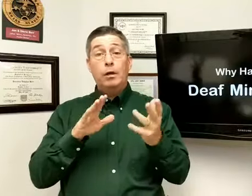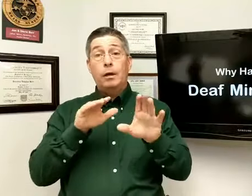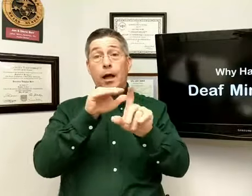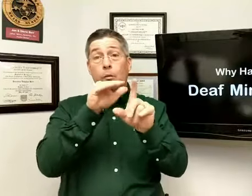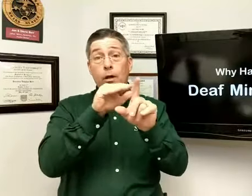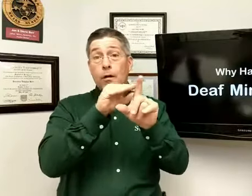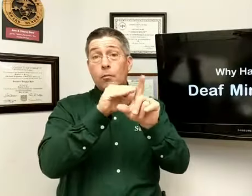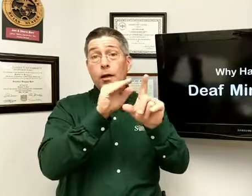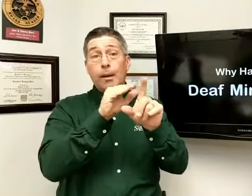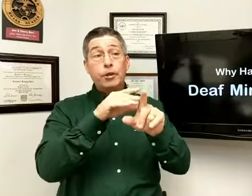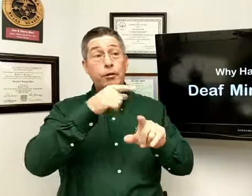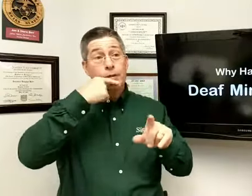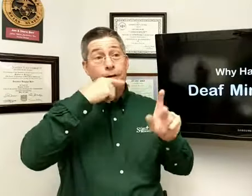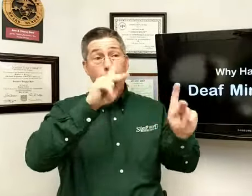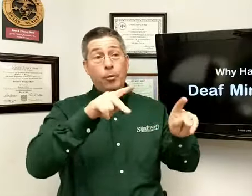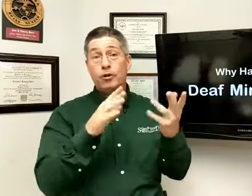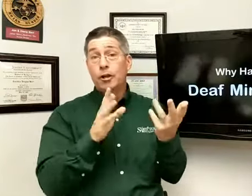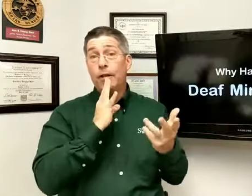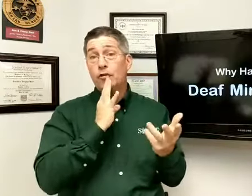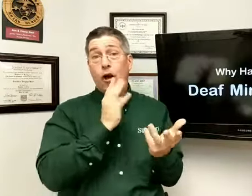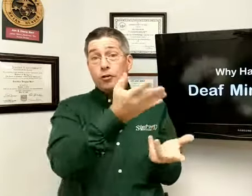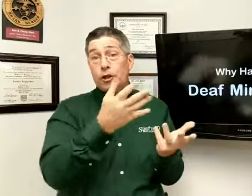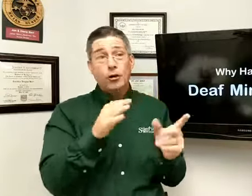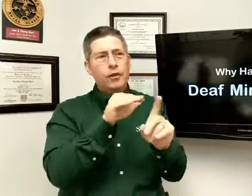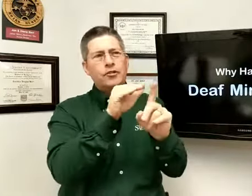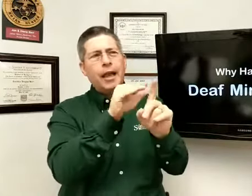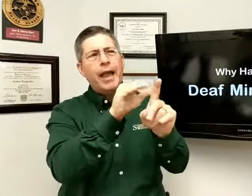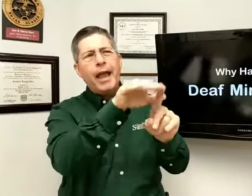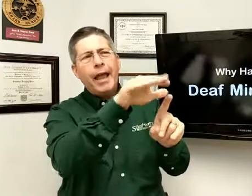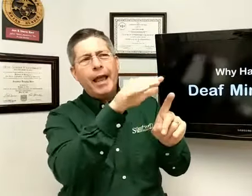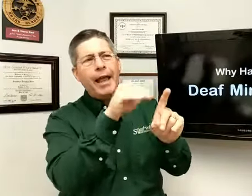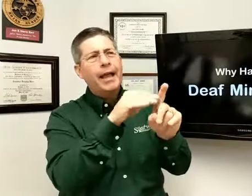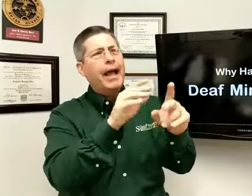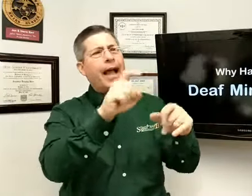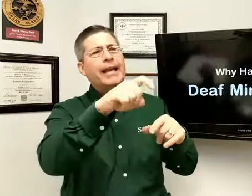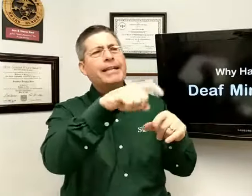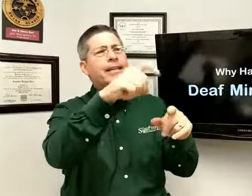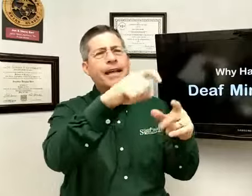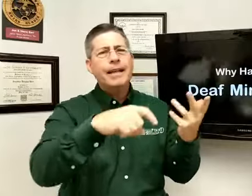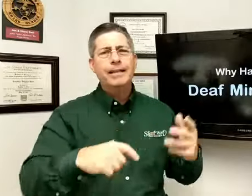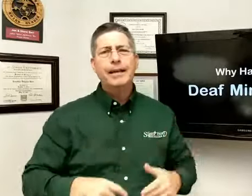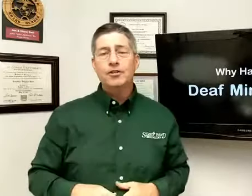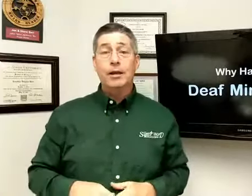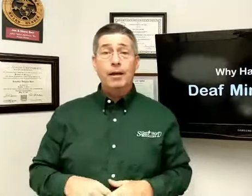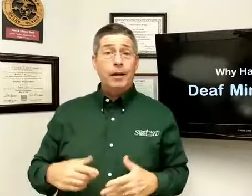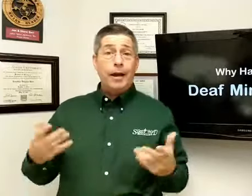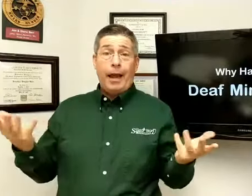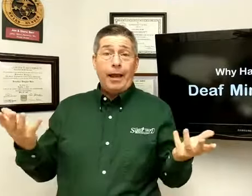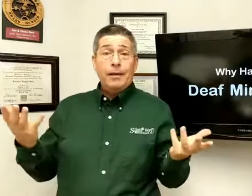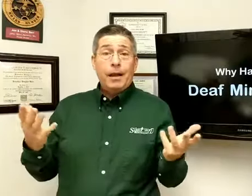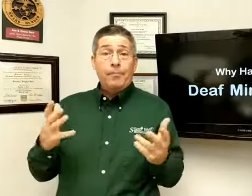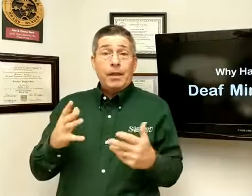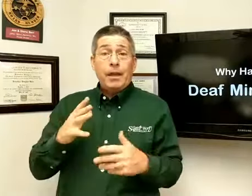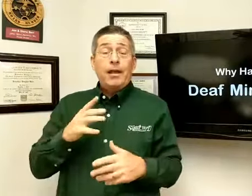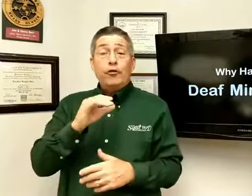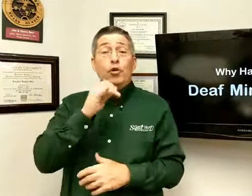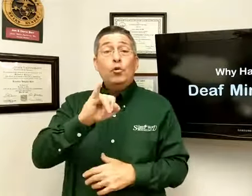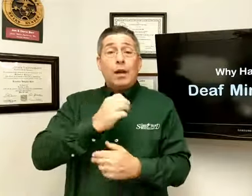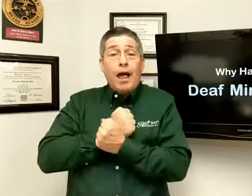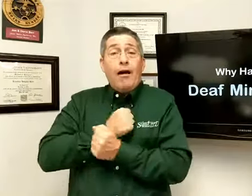come to you as a hearing person. They'll talk to you, and they'll say, hey, hey, hey, I need this, I need this. And if you love